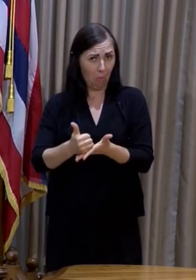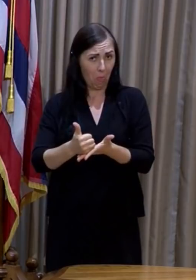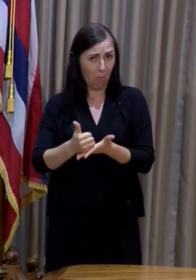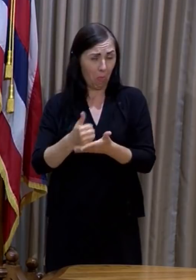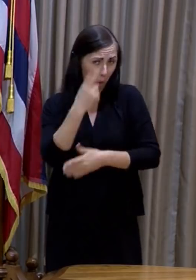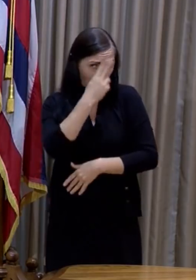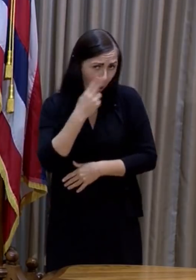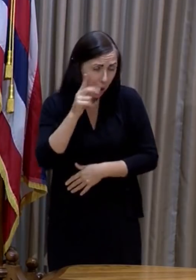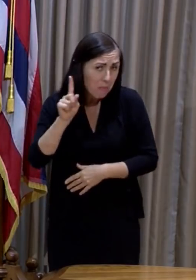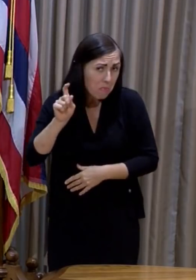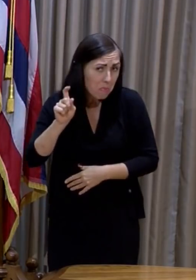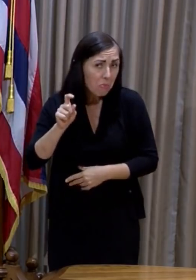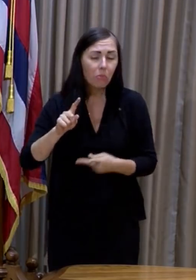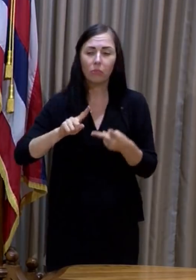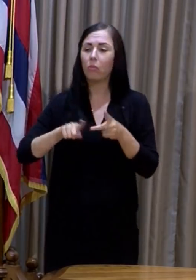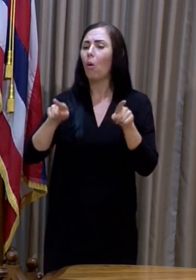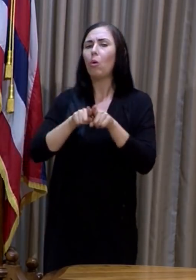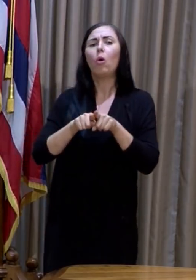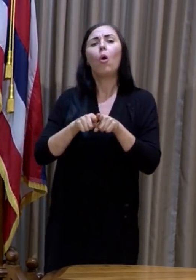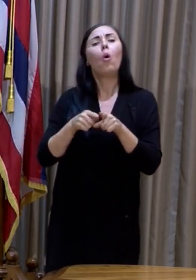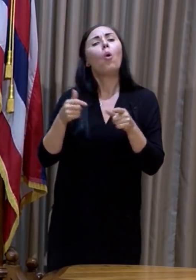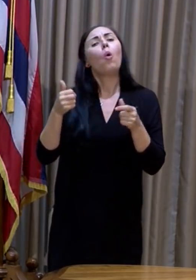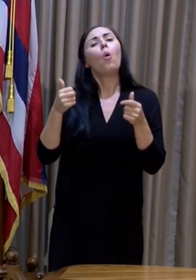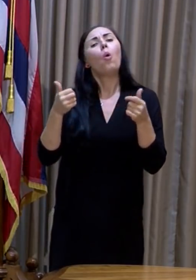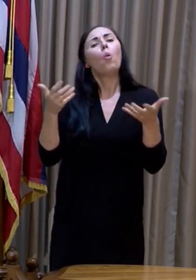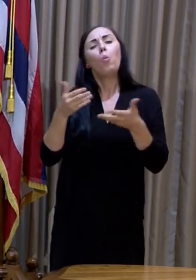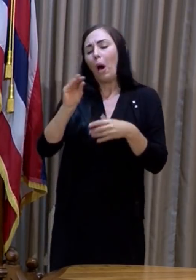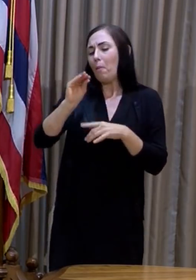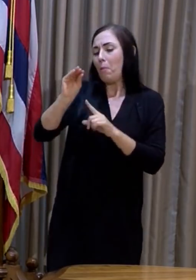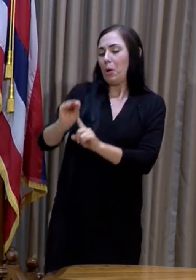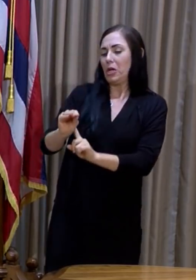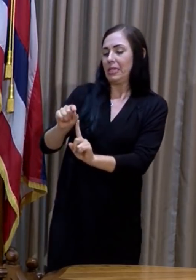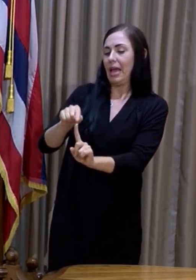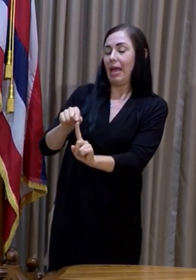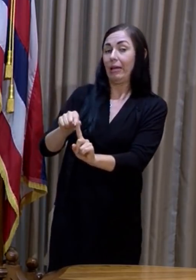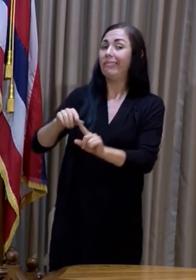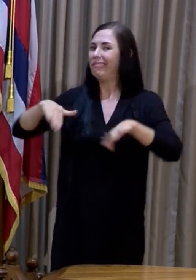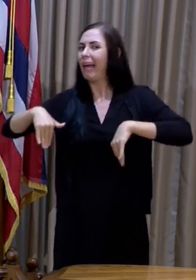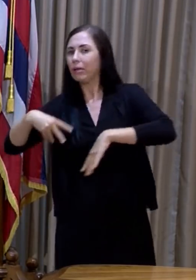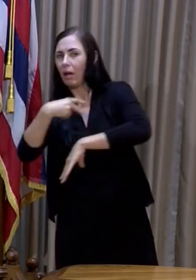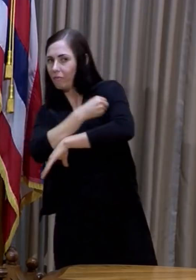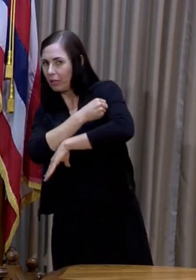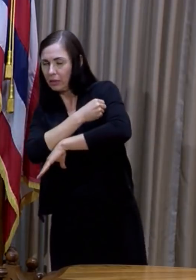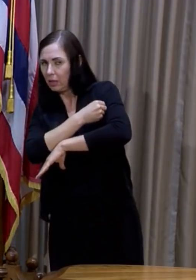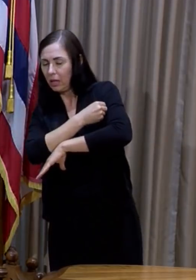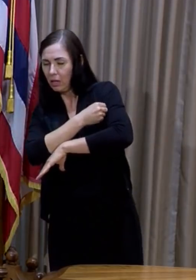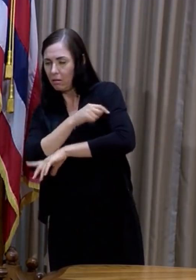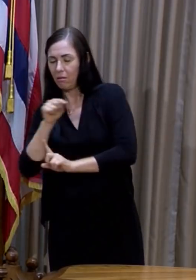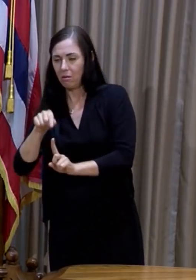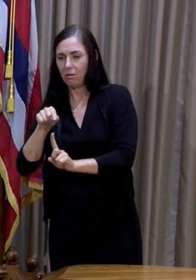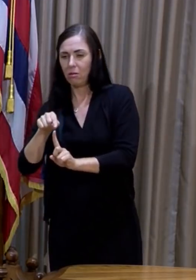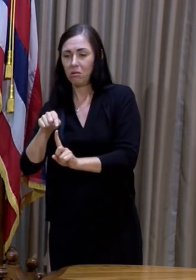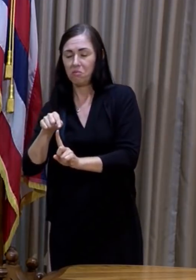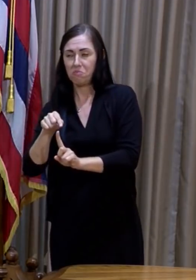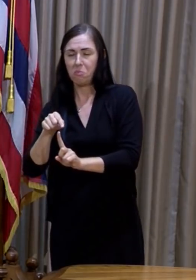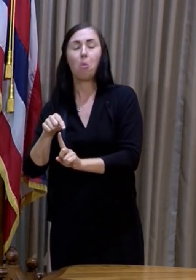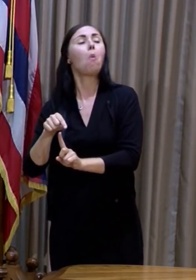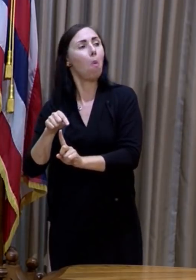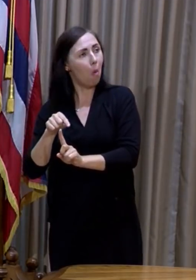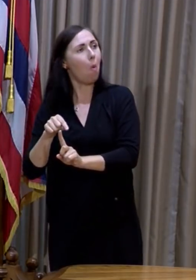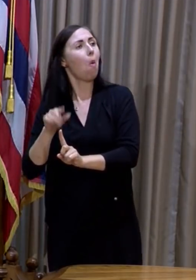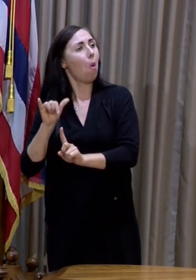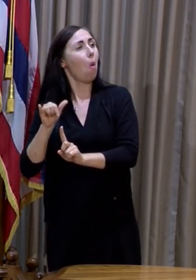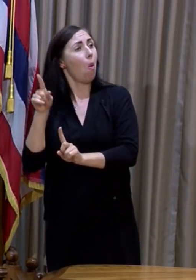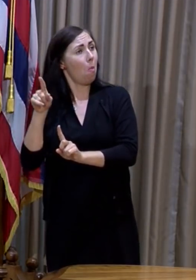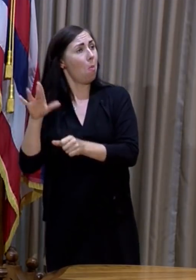percentage or number of the unvaccinated population you think would, you know, be receptive to this